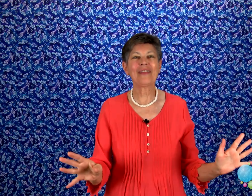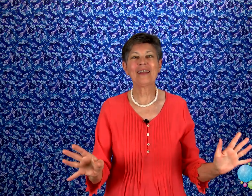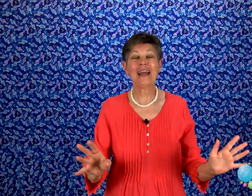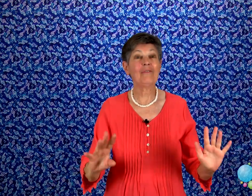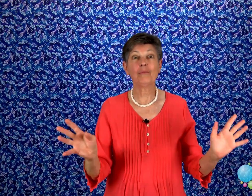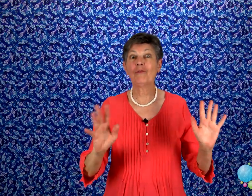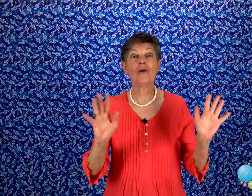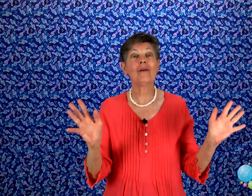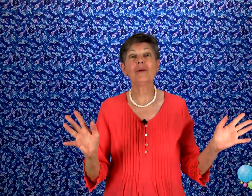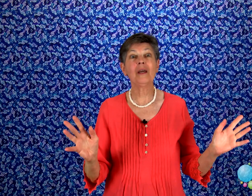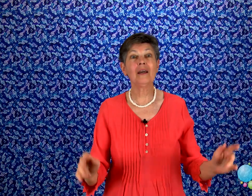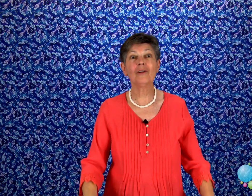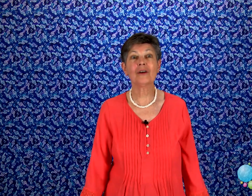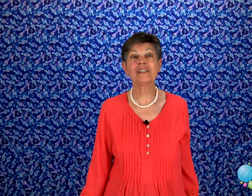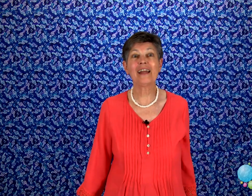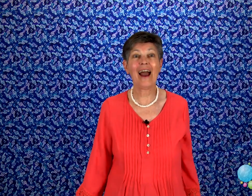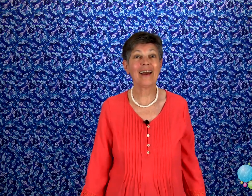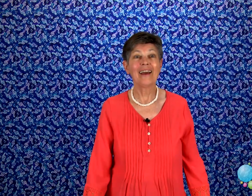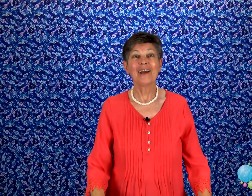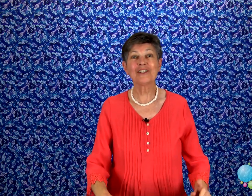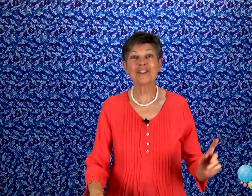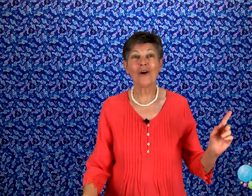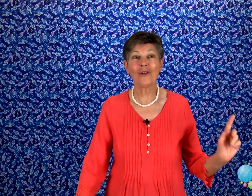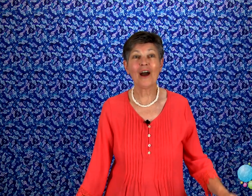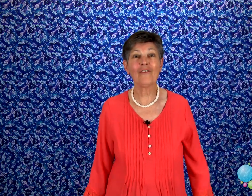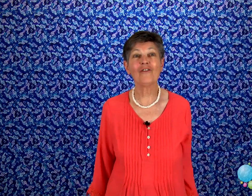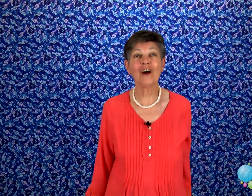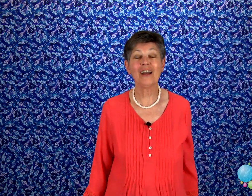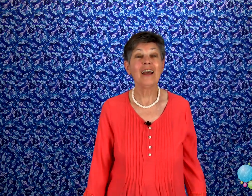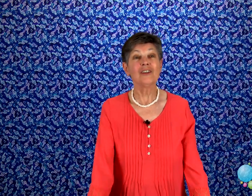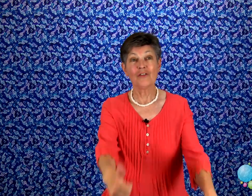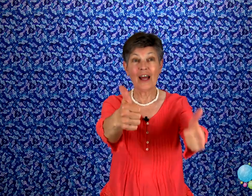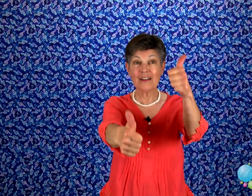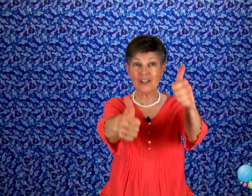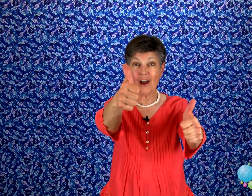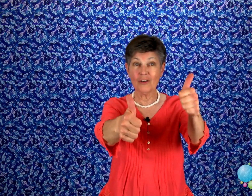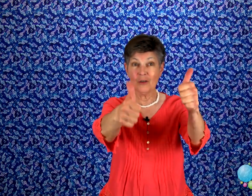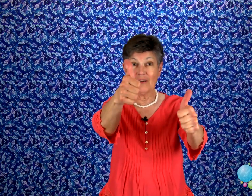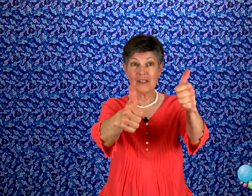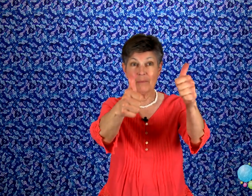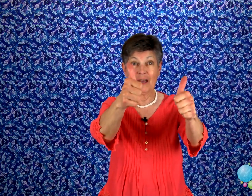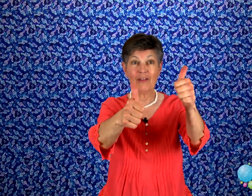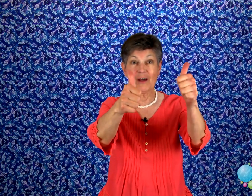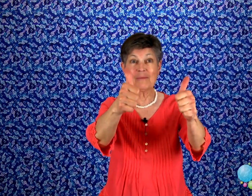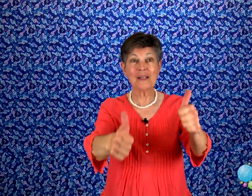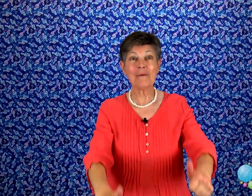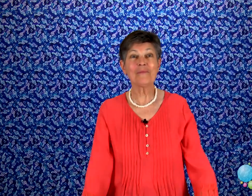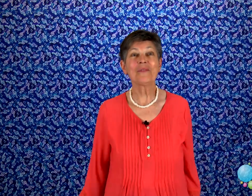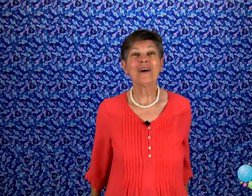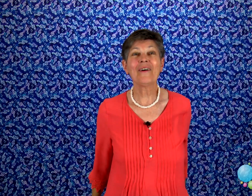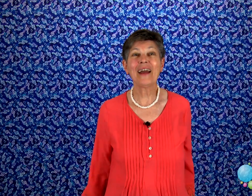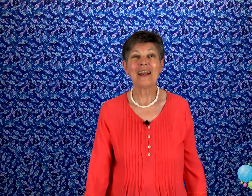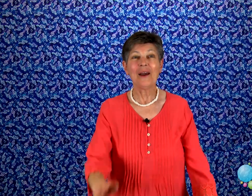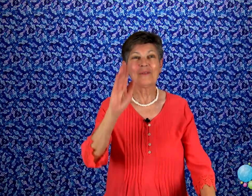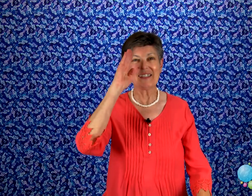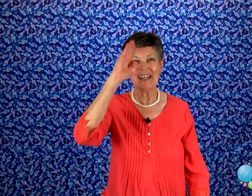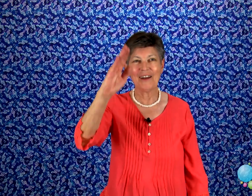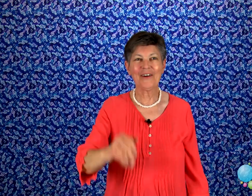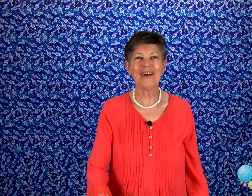the day Before every meal or a snack It's just a whole lot of fun So if you like the song Do give us a big thumbs up Alright, we'll see you later